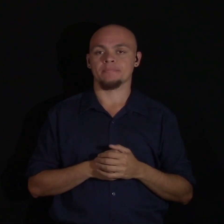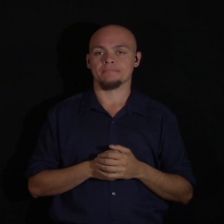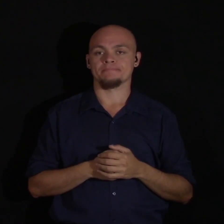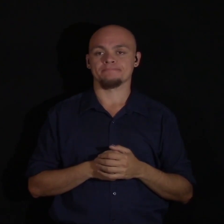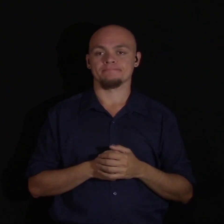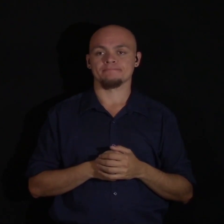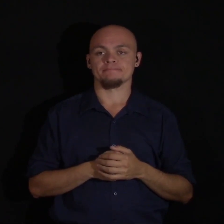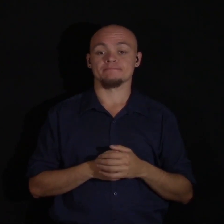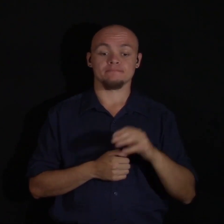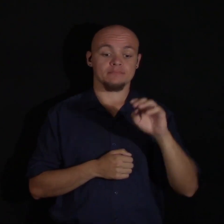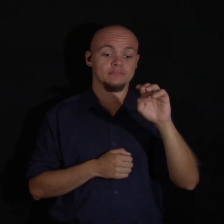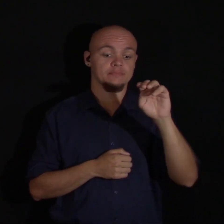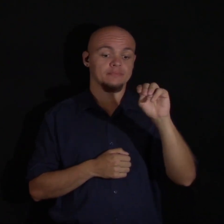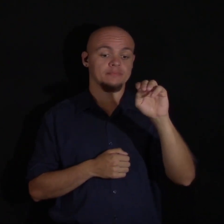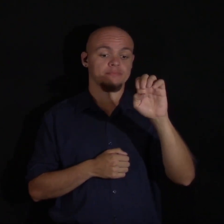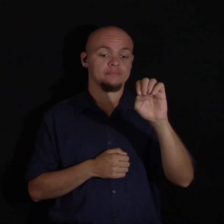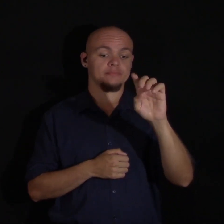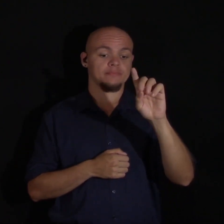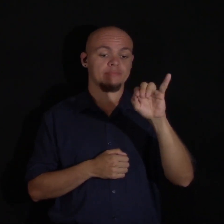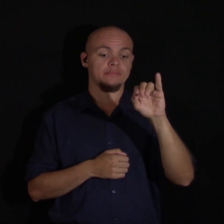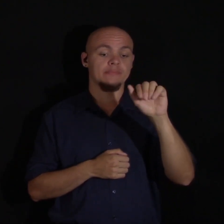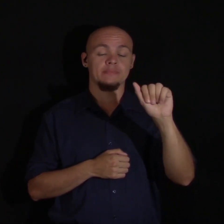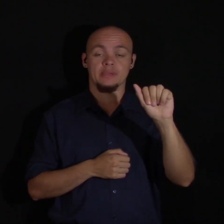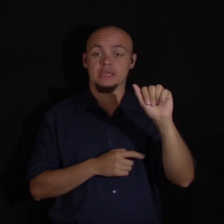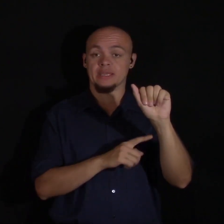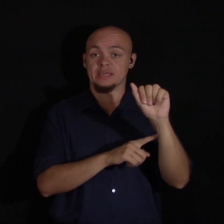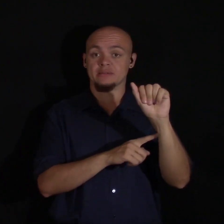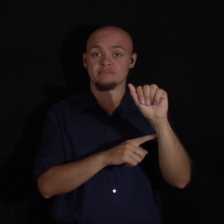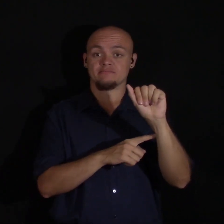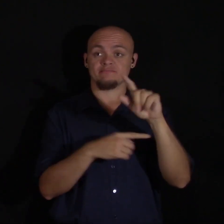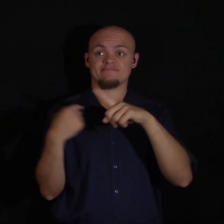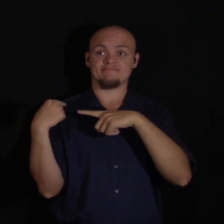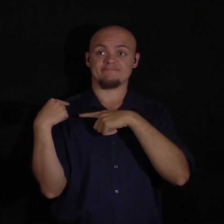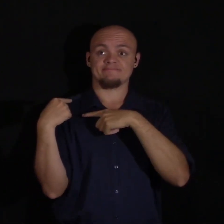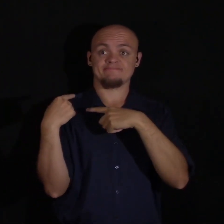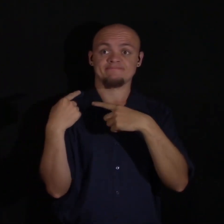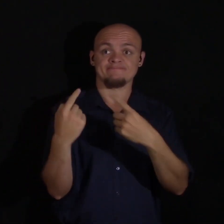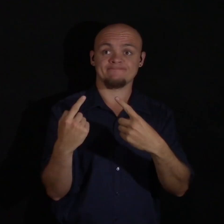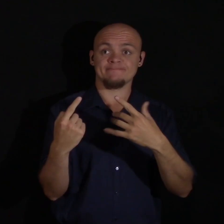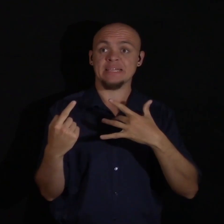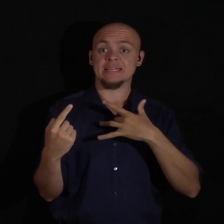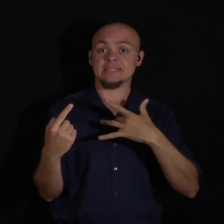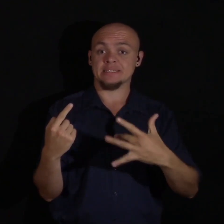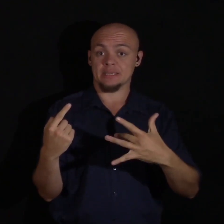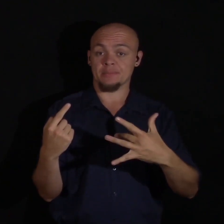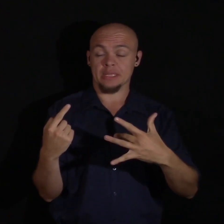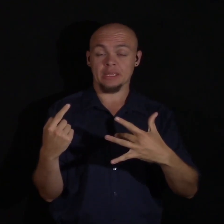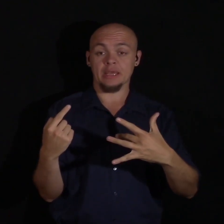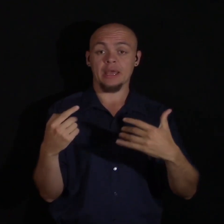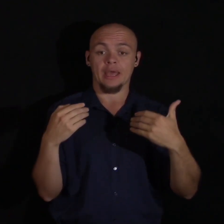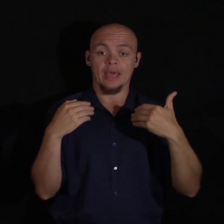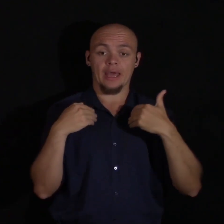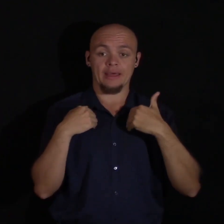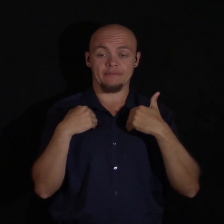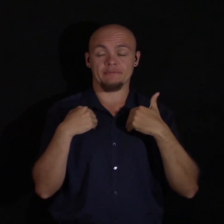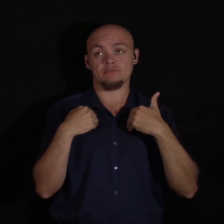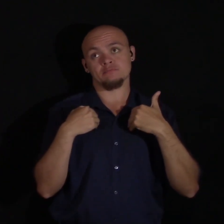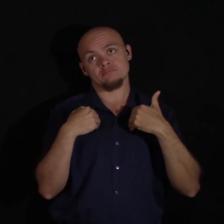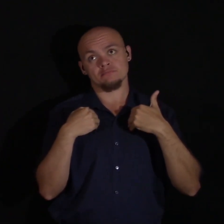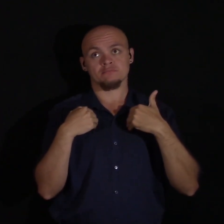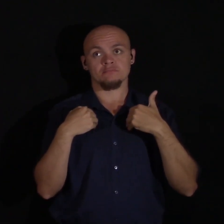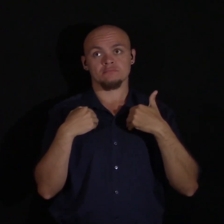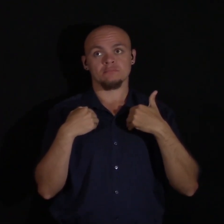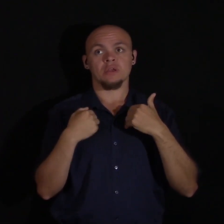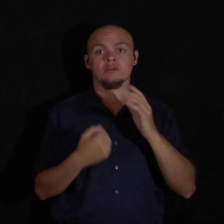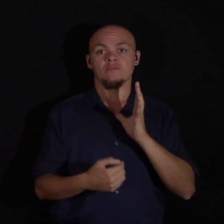The media, up until now, is mostly comprised for the